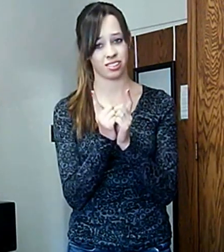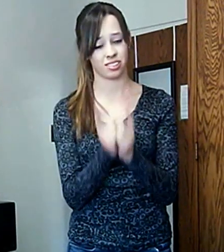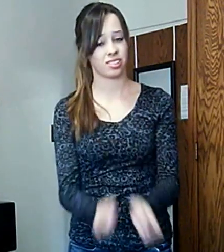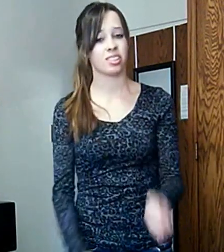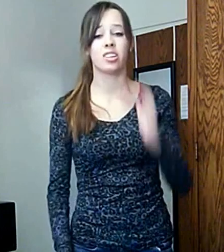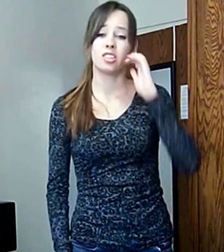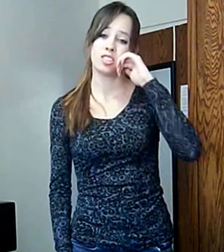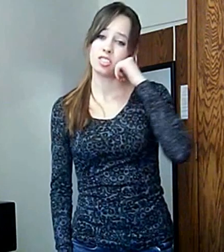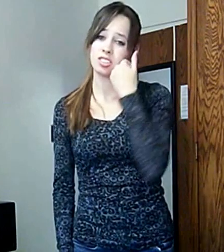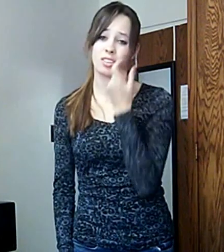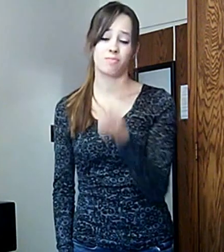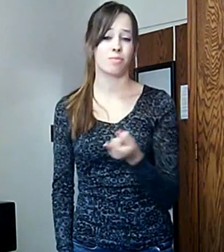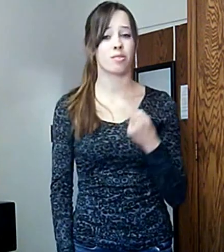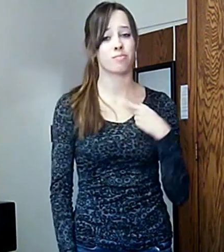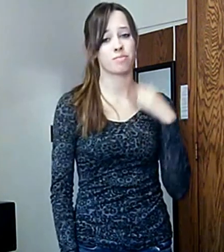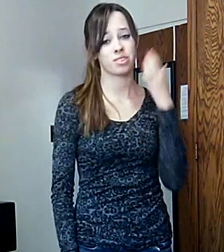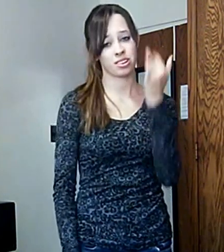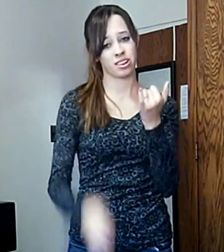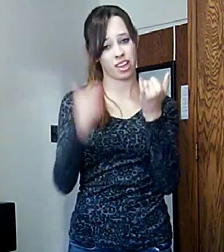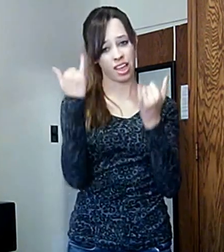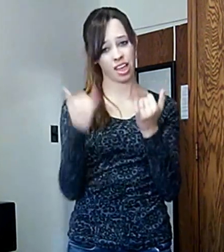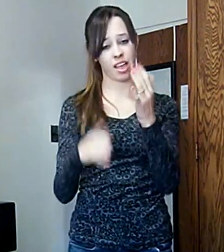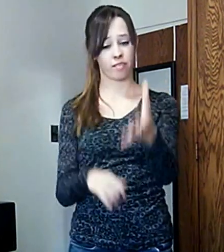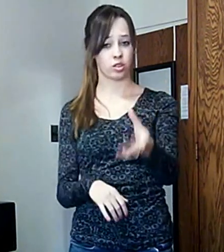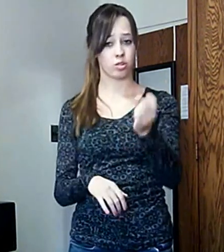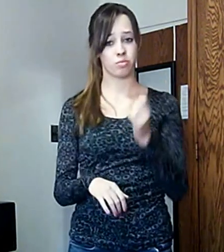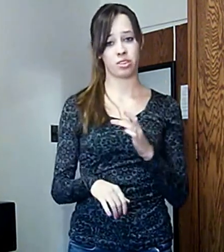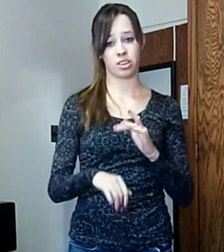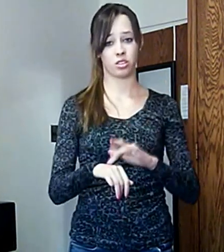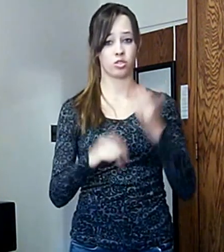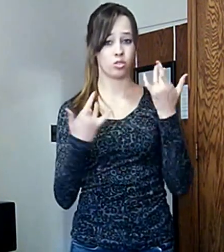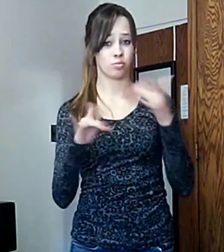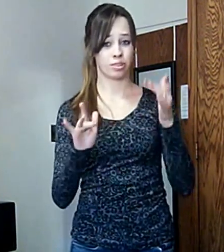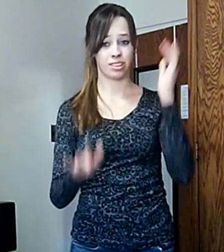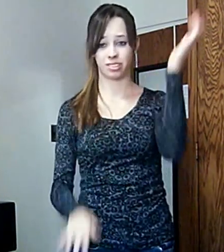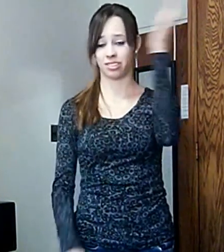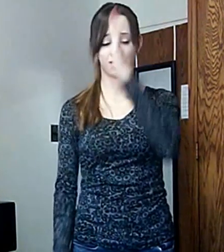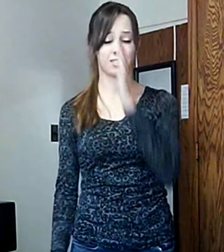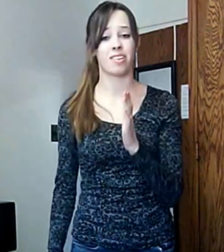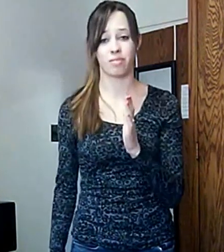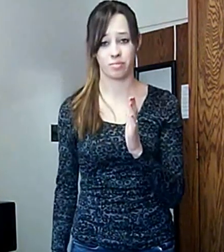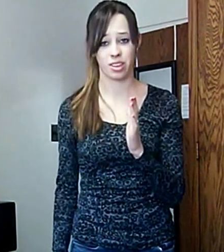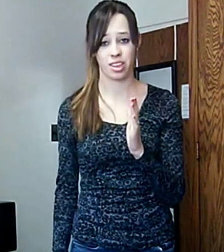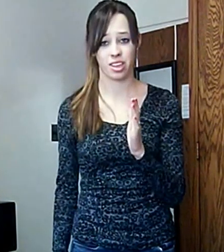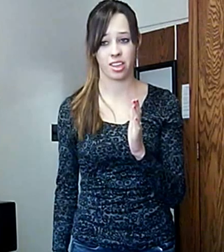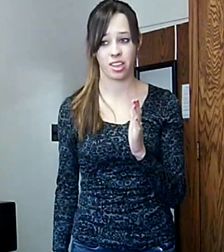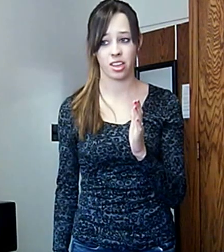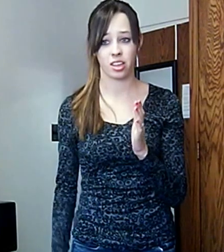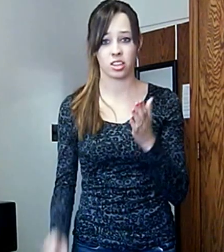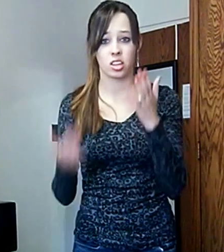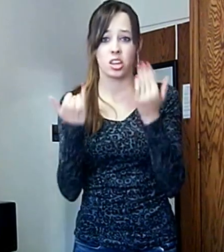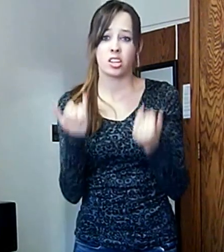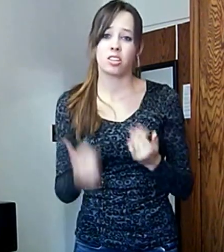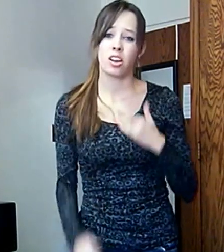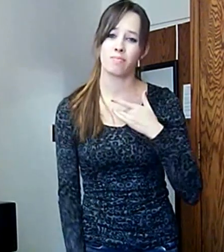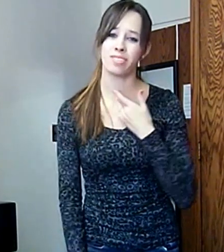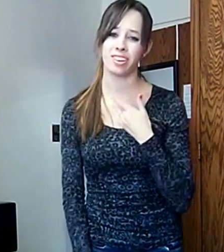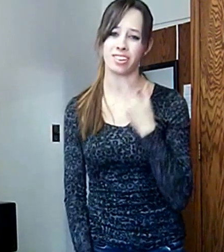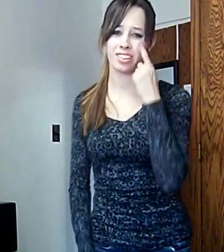So shame on me now, blew me to places I've never been Now I'm lying